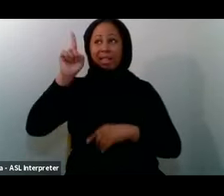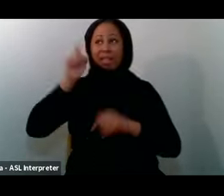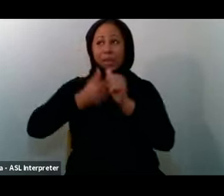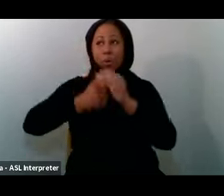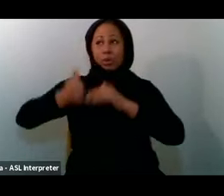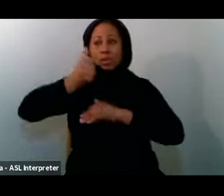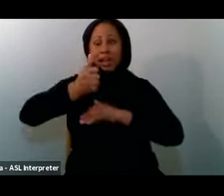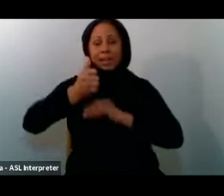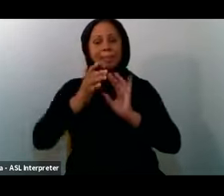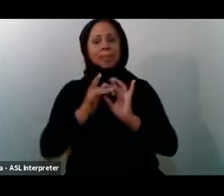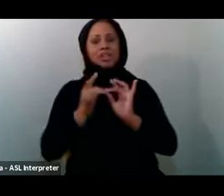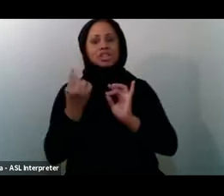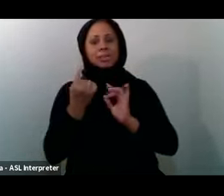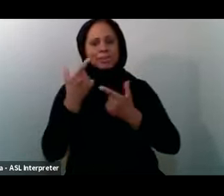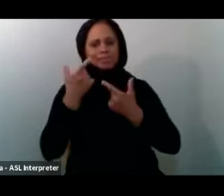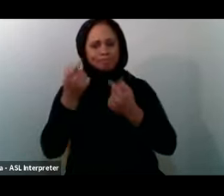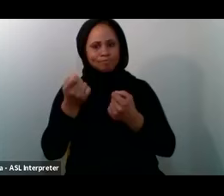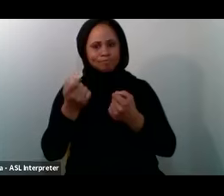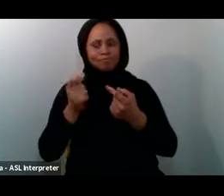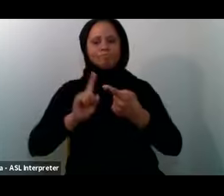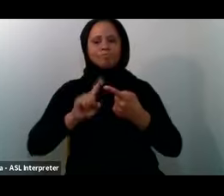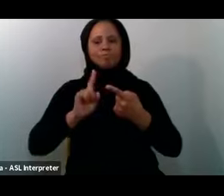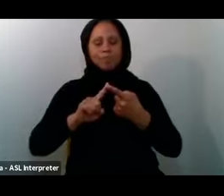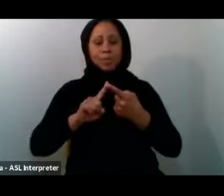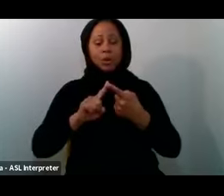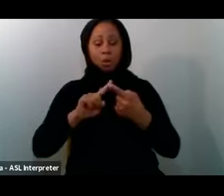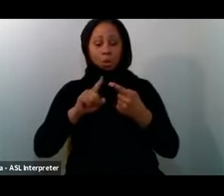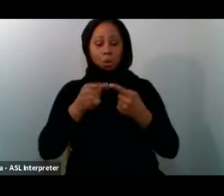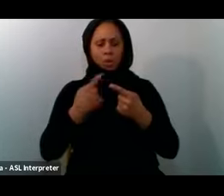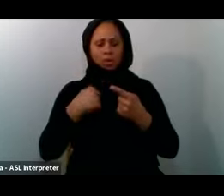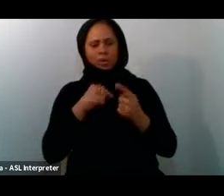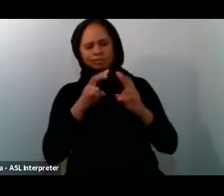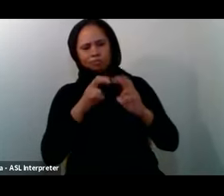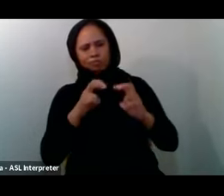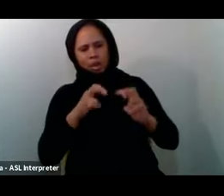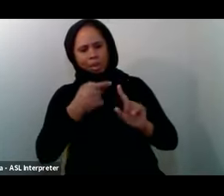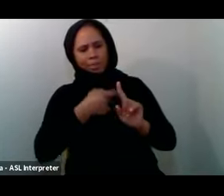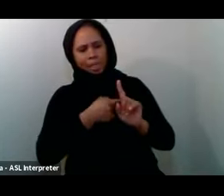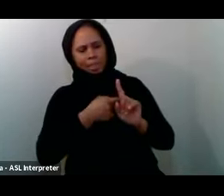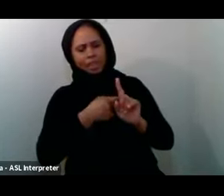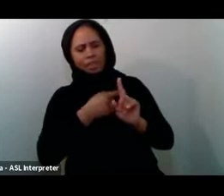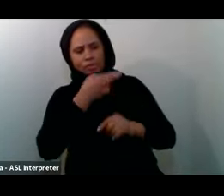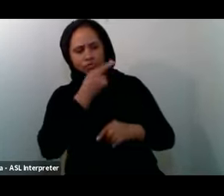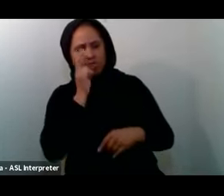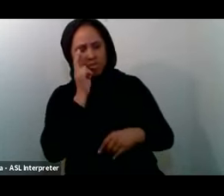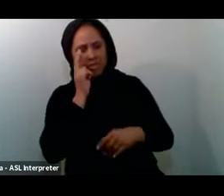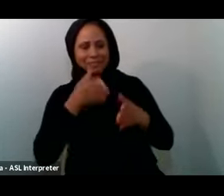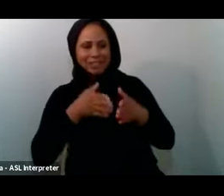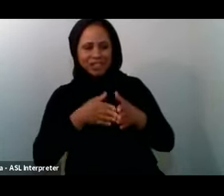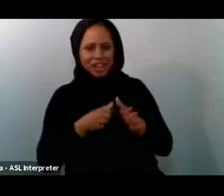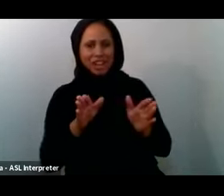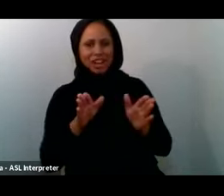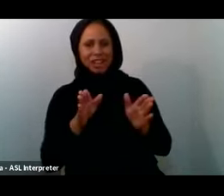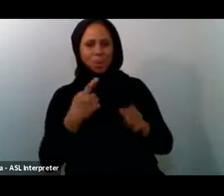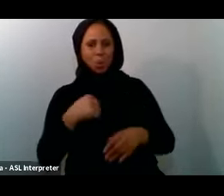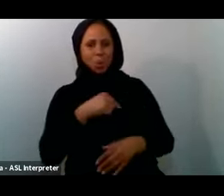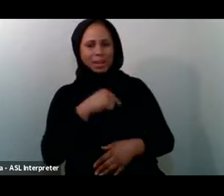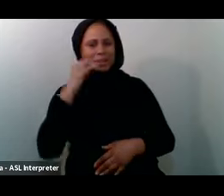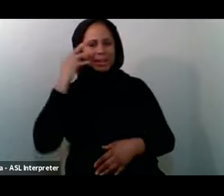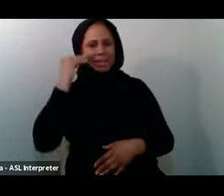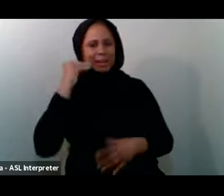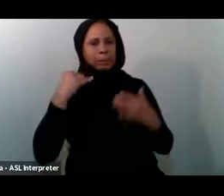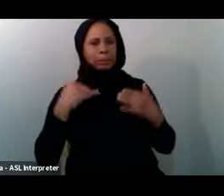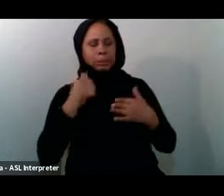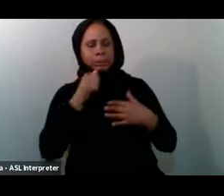interesting Now a lot of us when we look at the month of Ramadan Generally it's you know we think of hardship